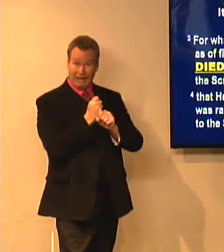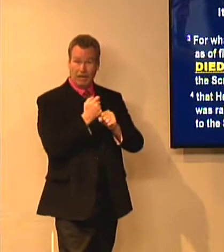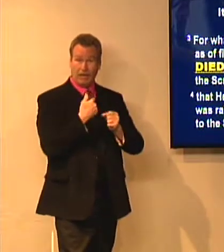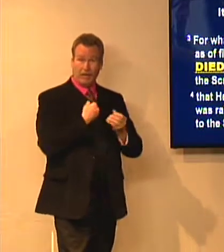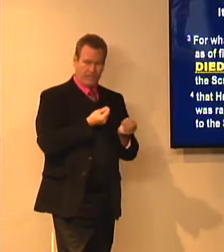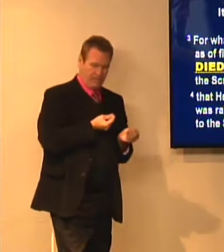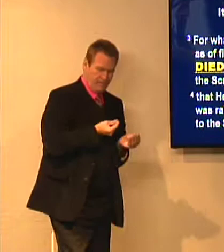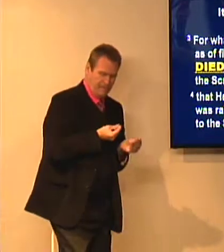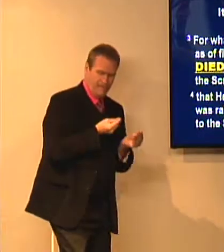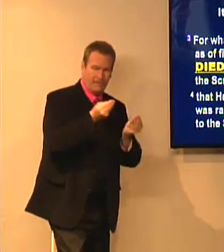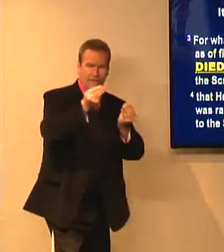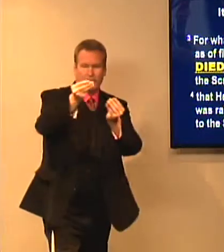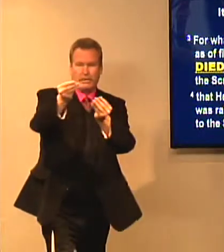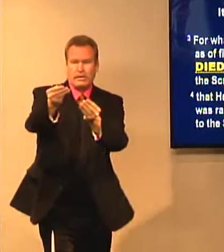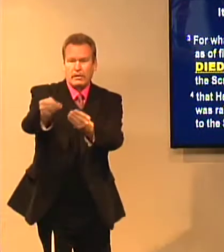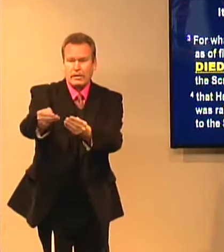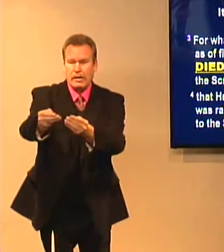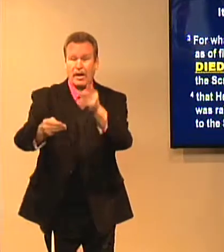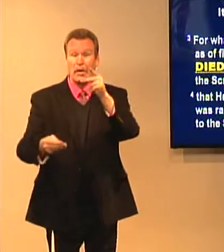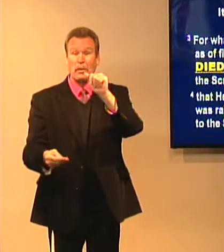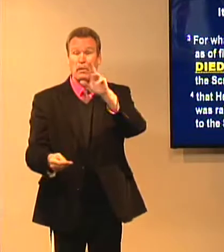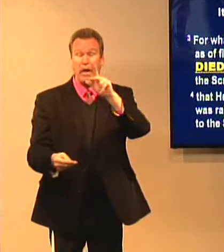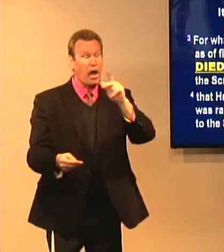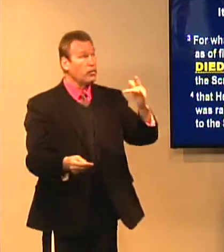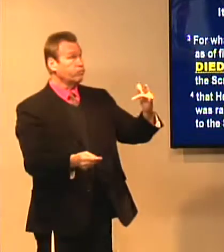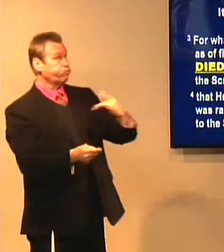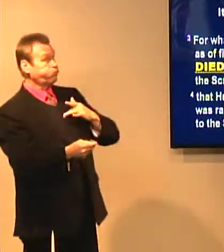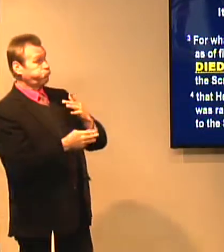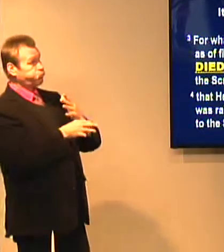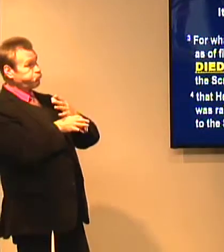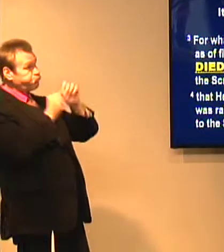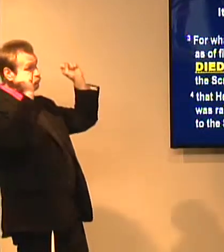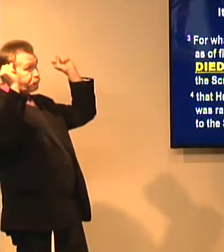for what I received, I passed to you, and that was of first importance.